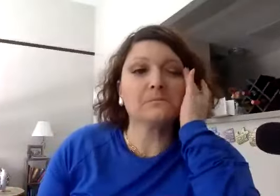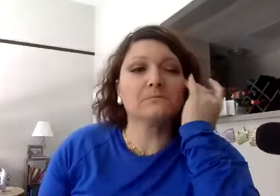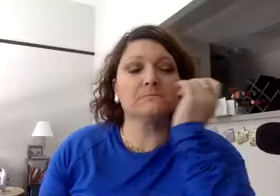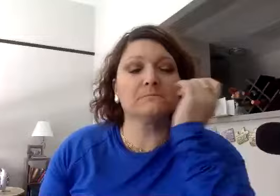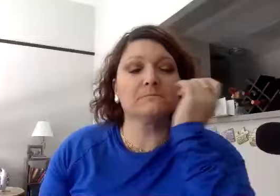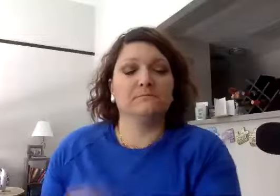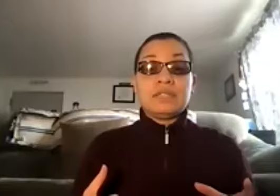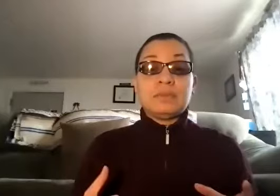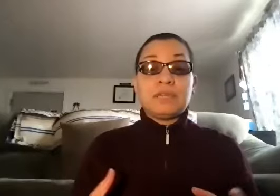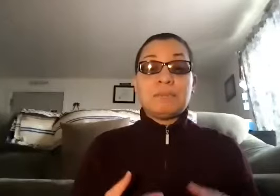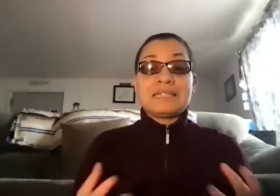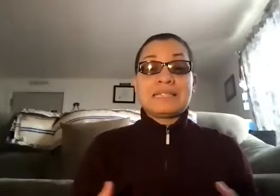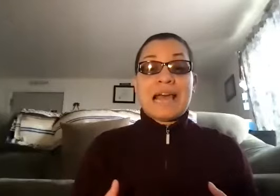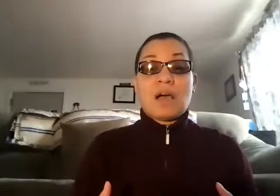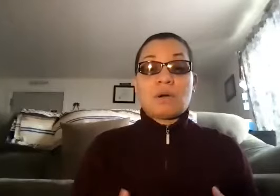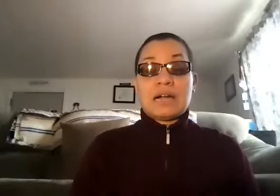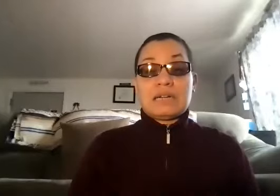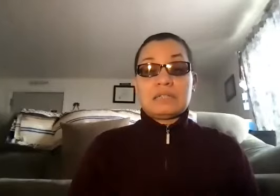won't really be missing out on